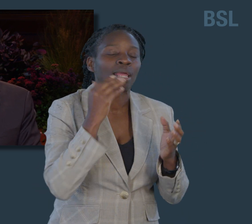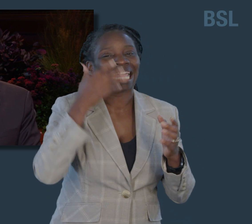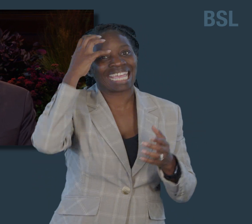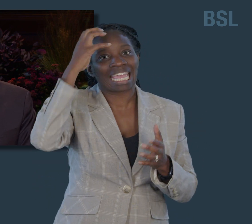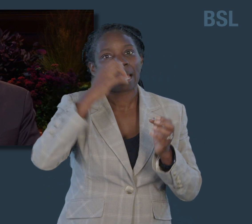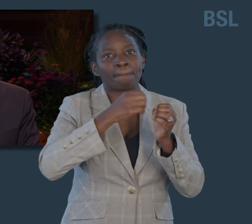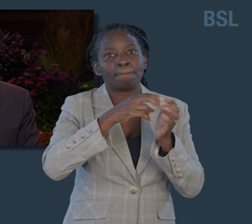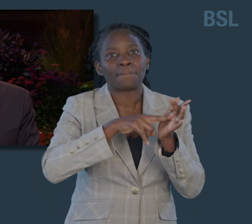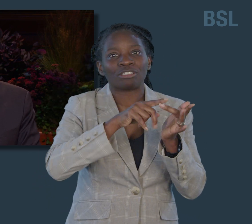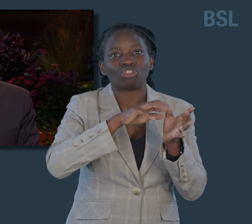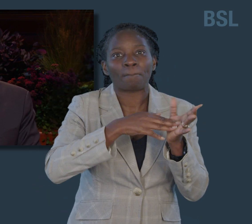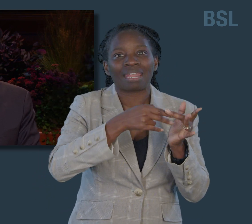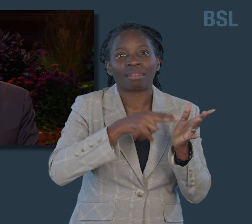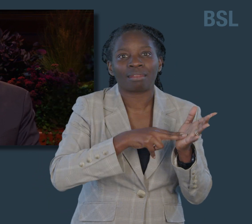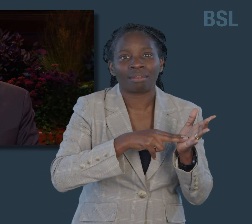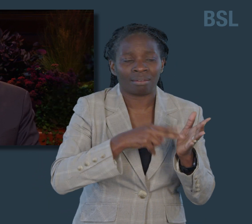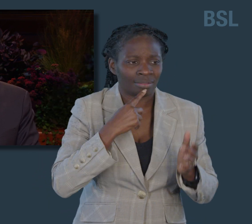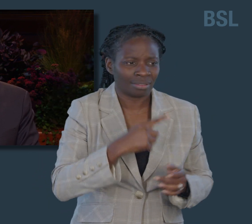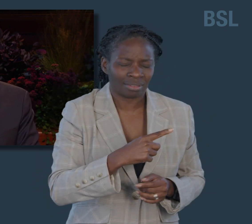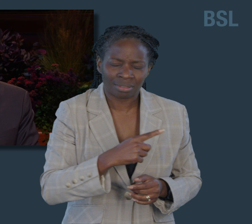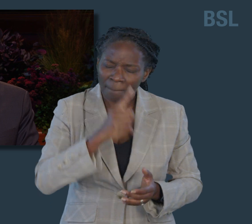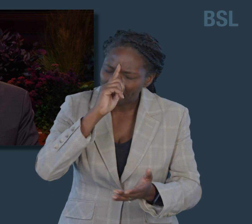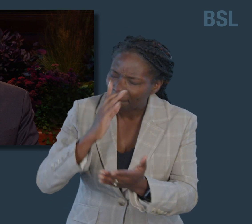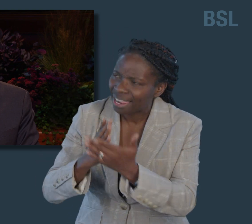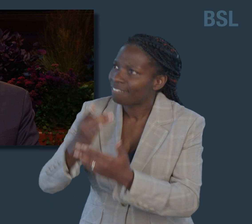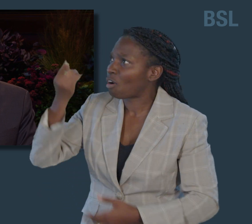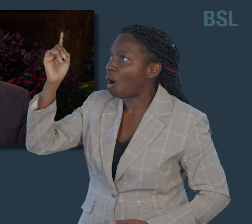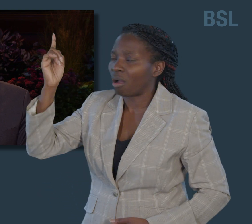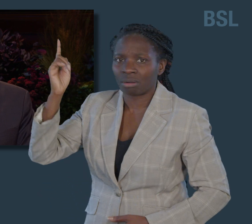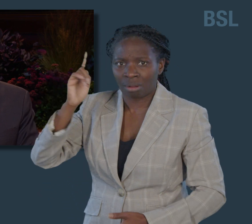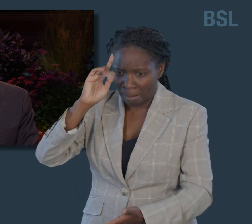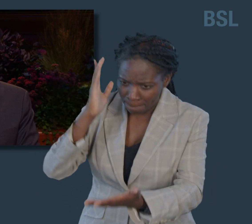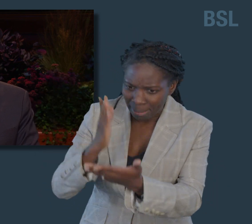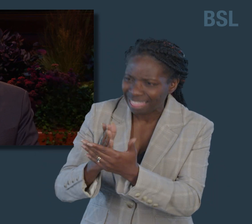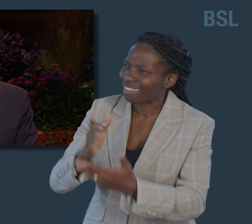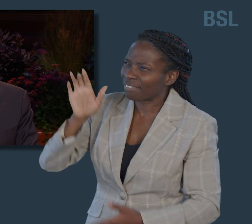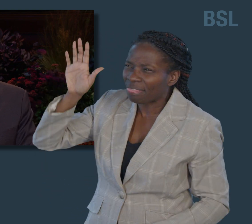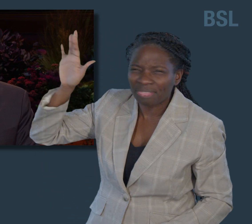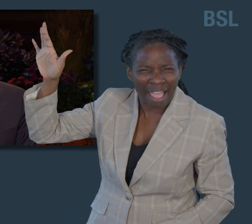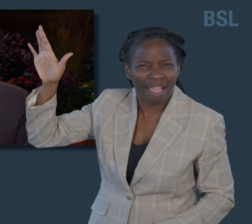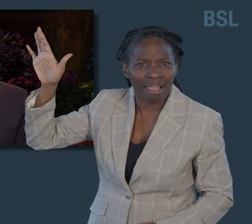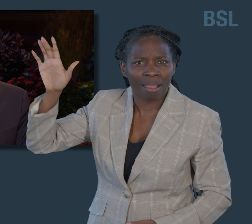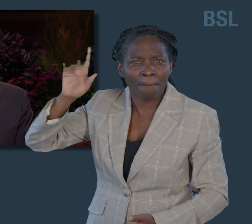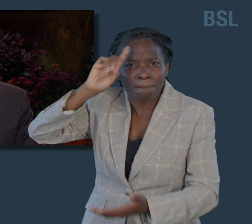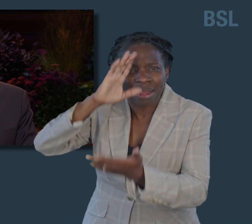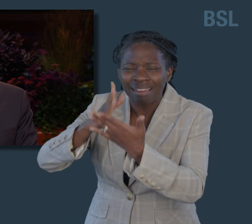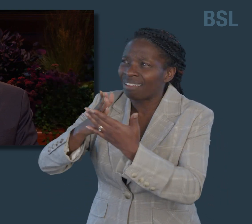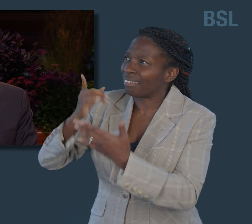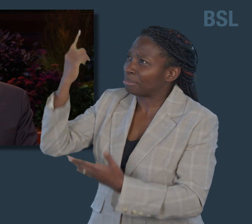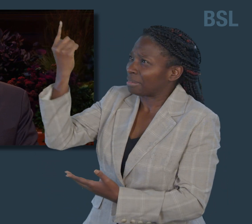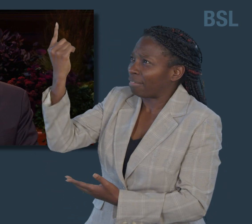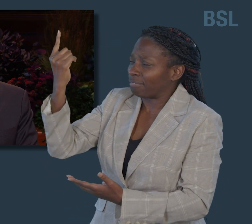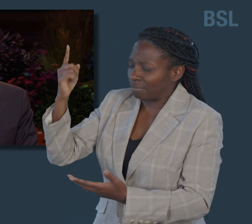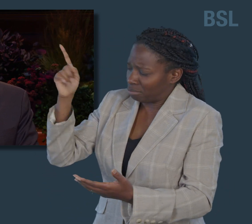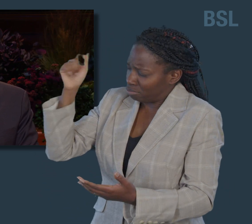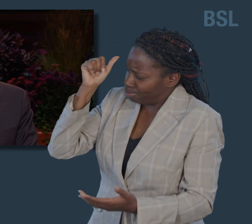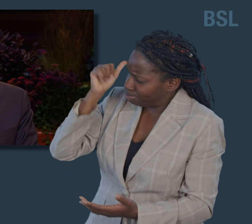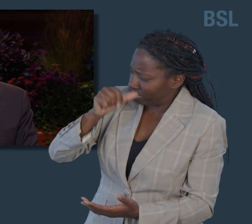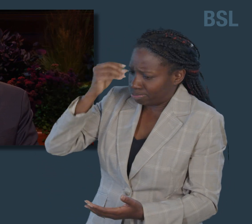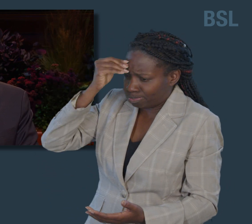in God, believe that He is, believe that He has all wisdom, believe that man doth